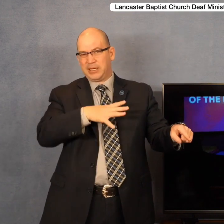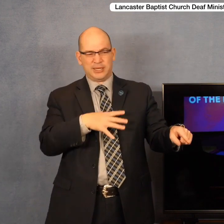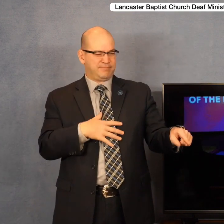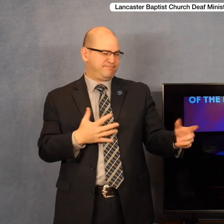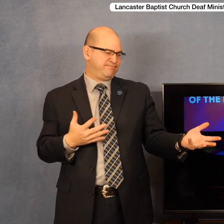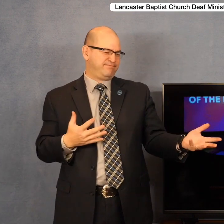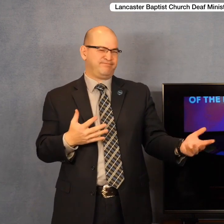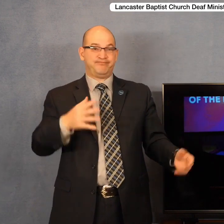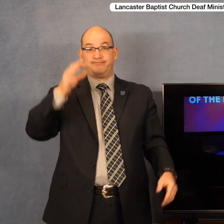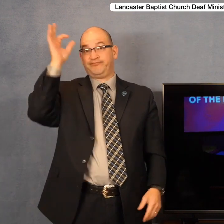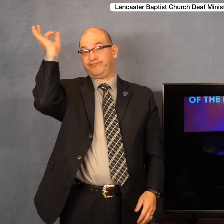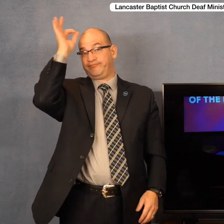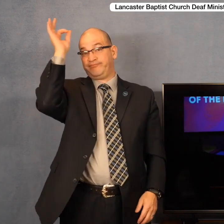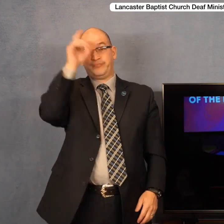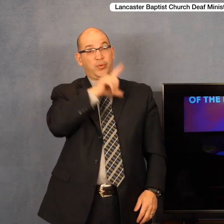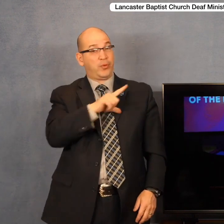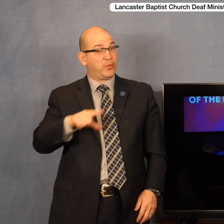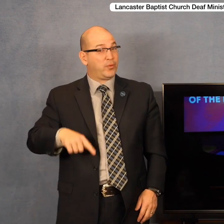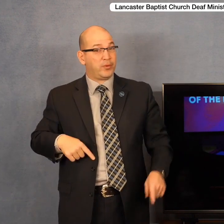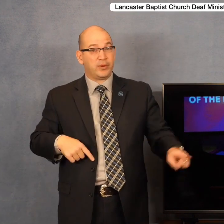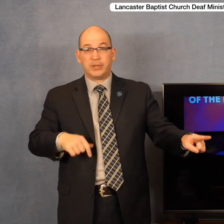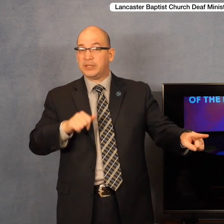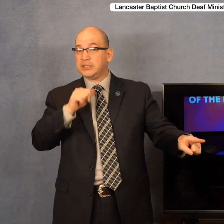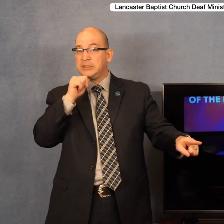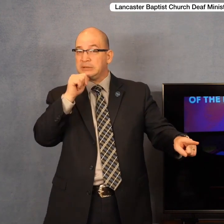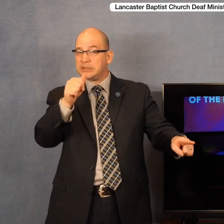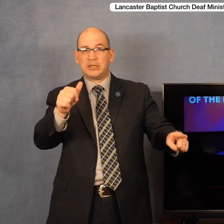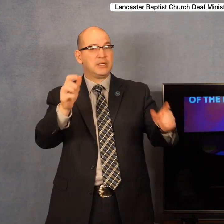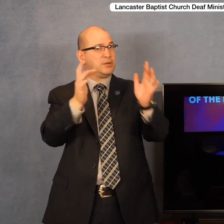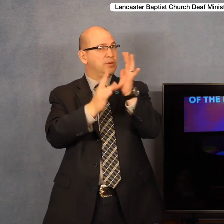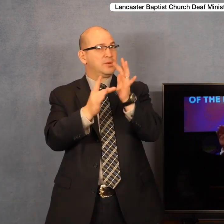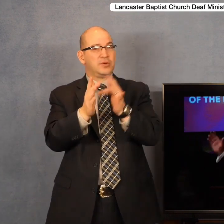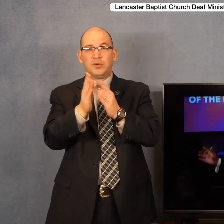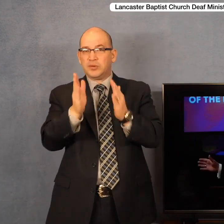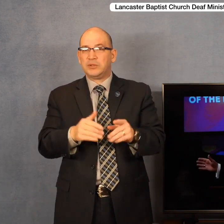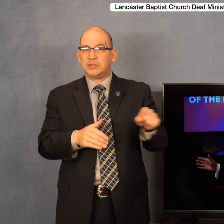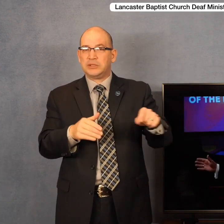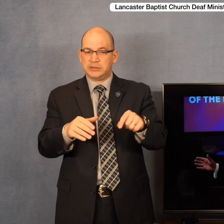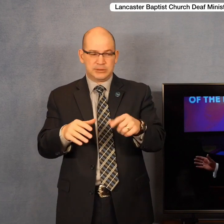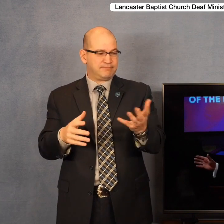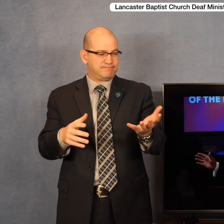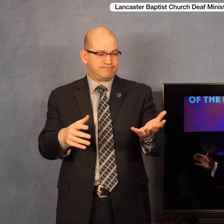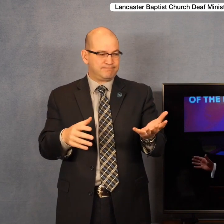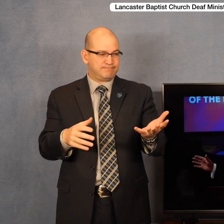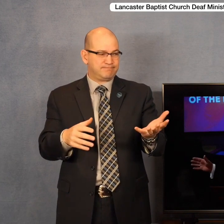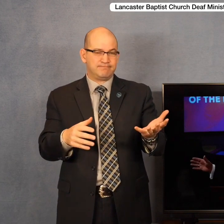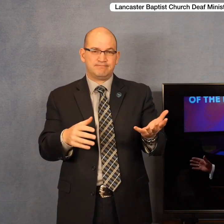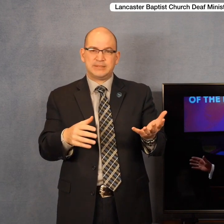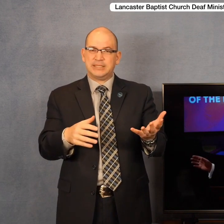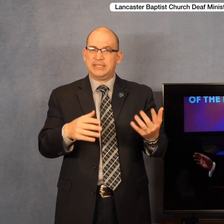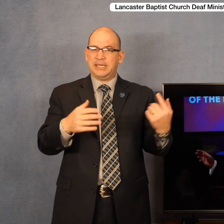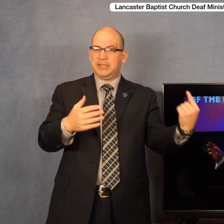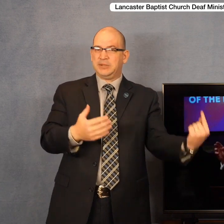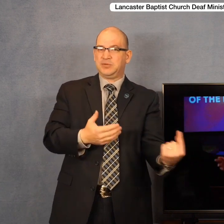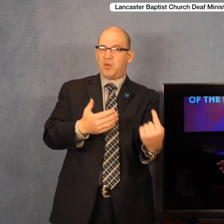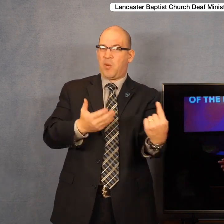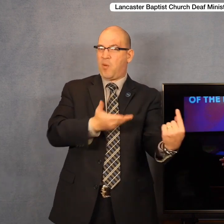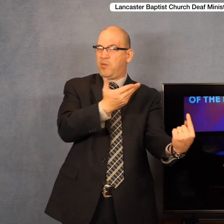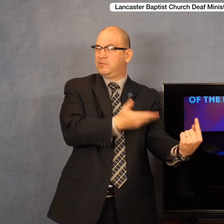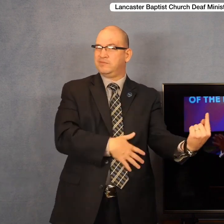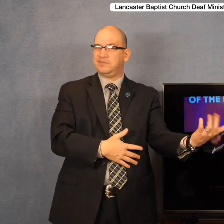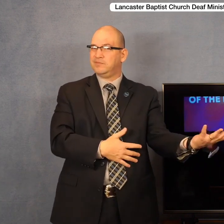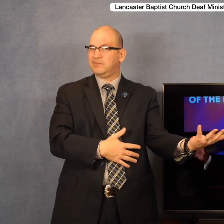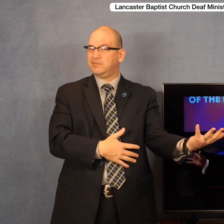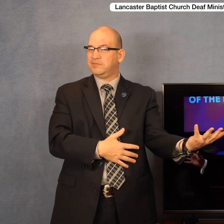concept of the Lord. He did not belong to the Lord. He was outside of social norms. He